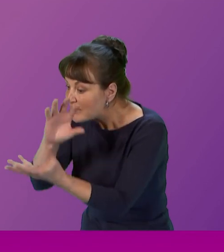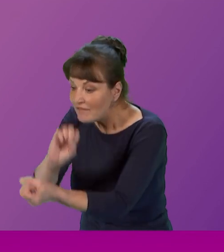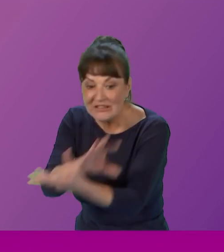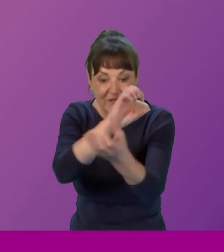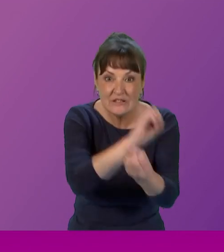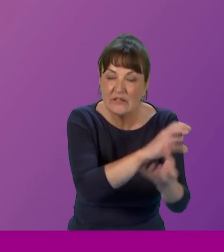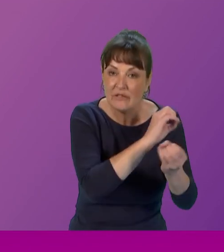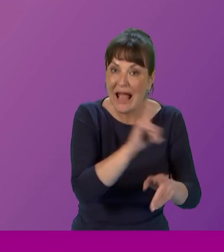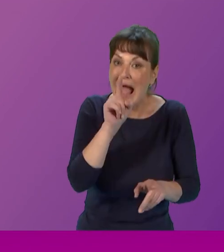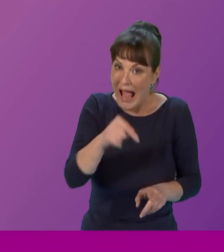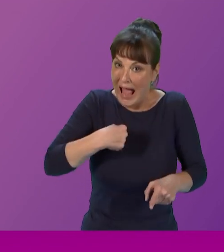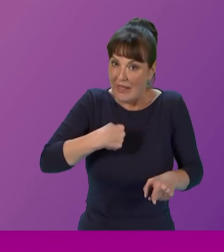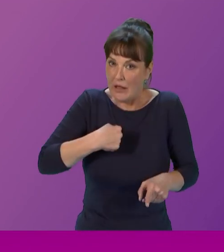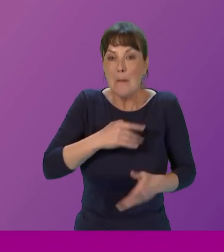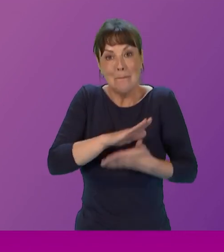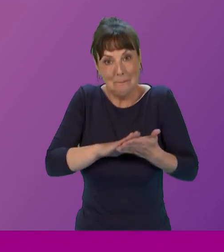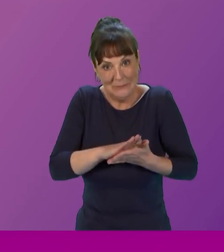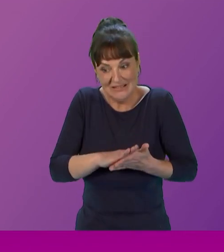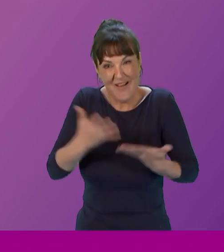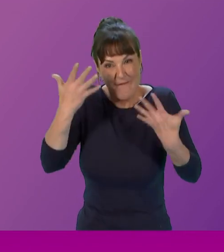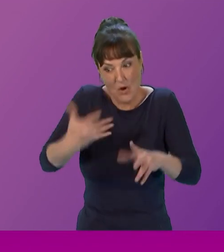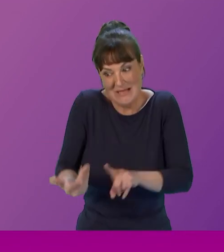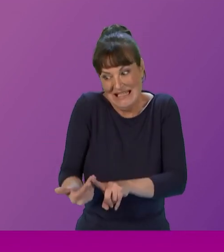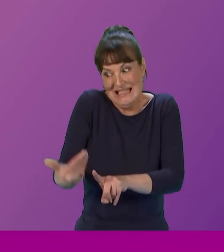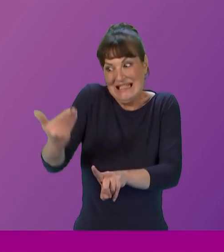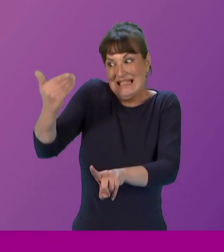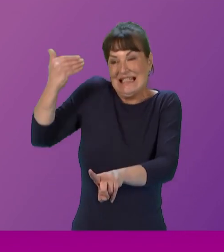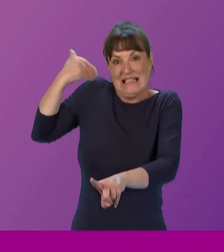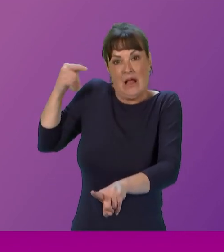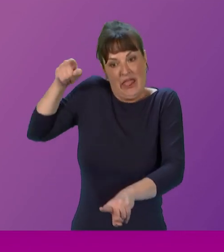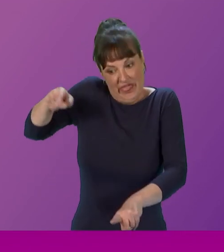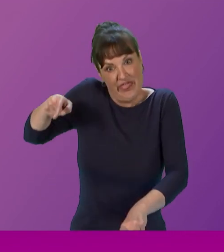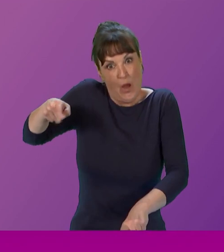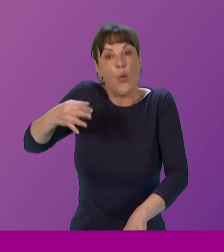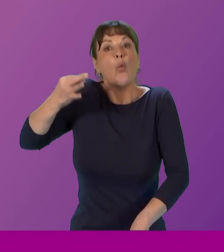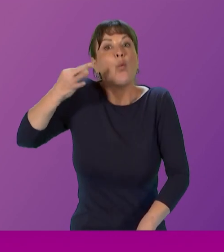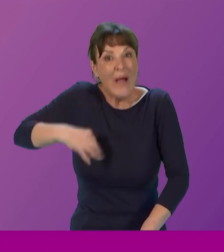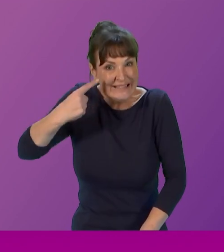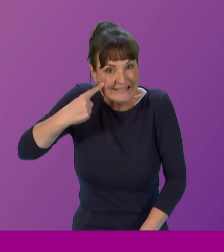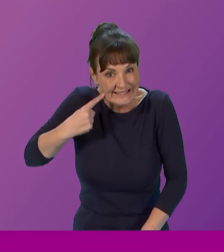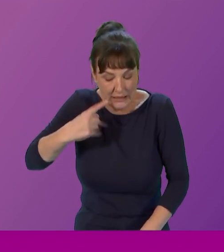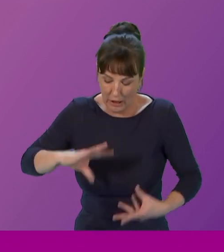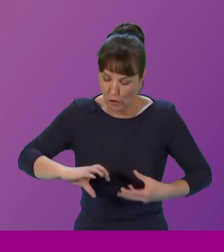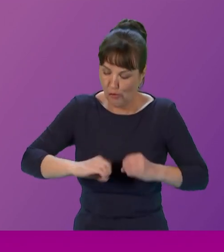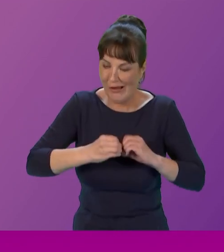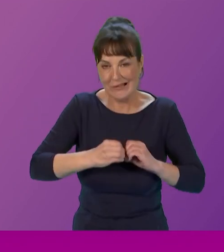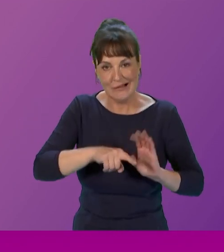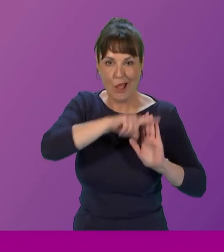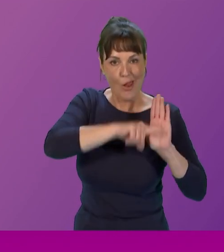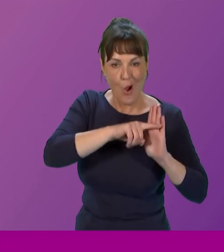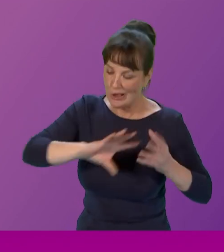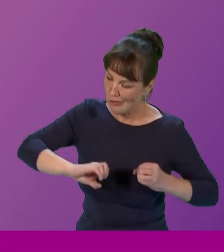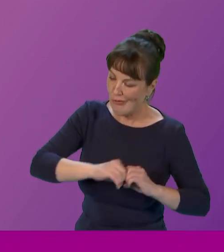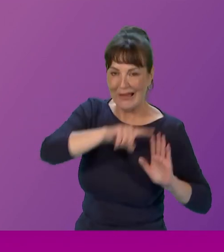which white bodies have established privileged relationships to indigenous lands labor natural resources and what